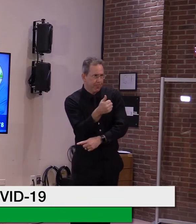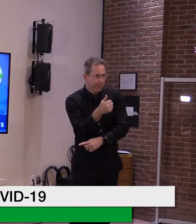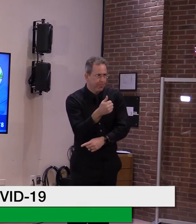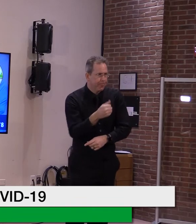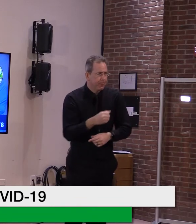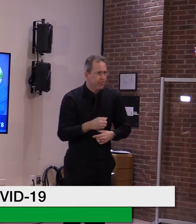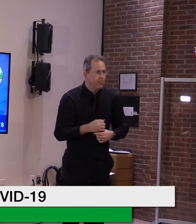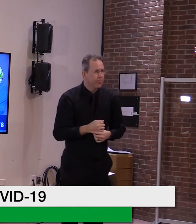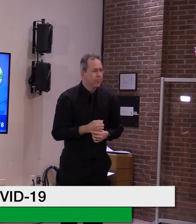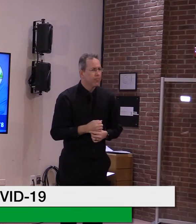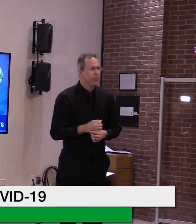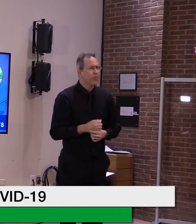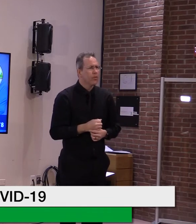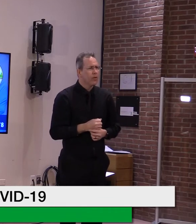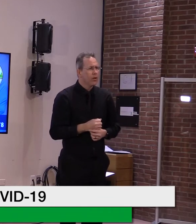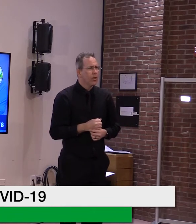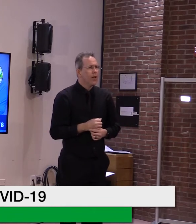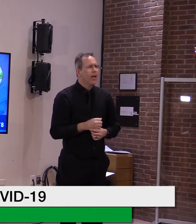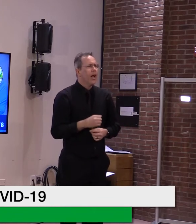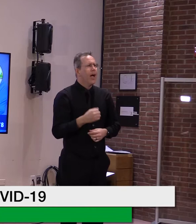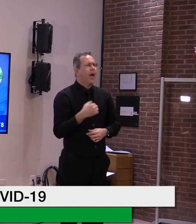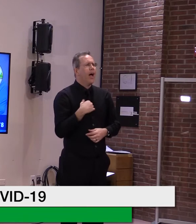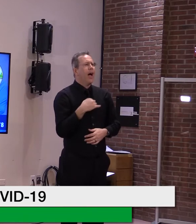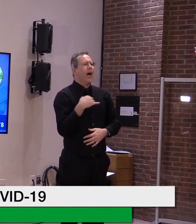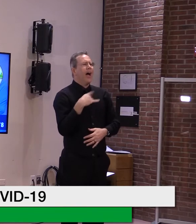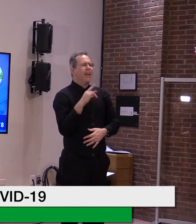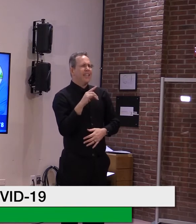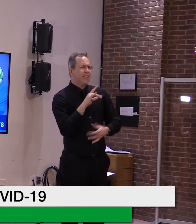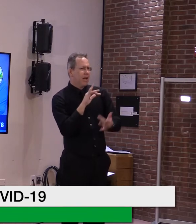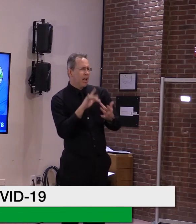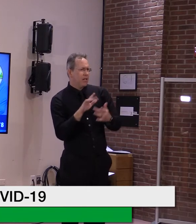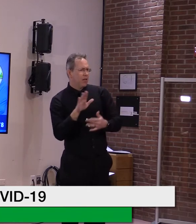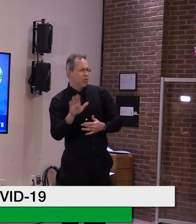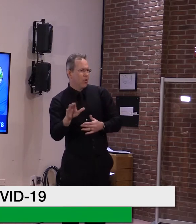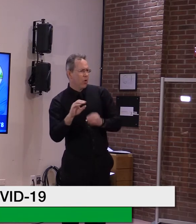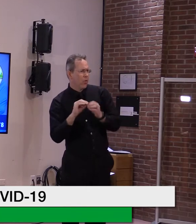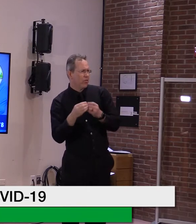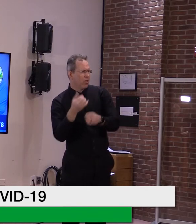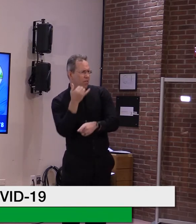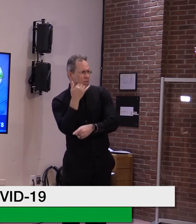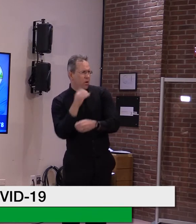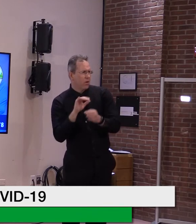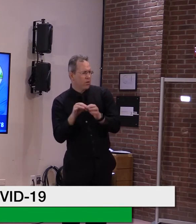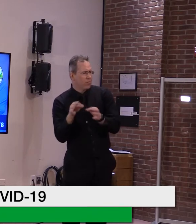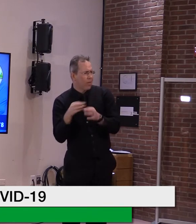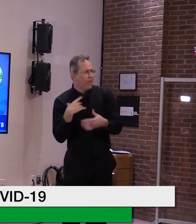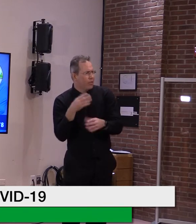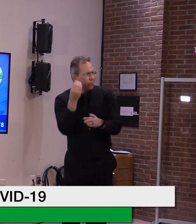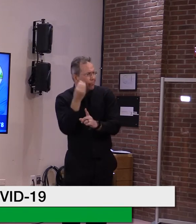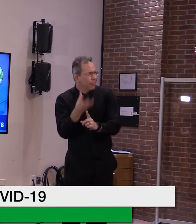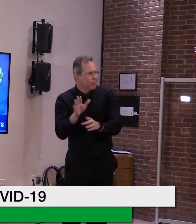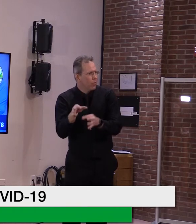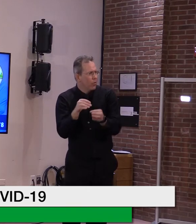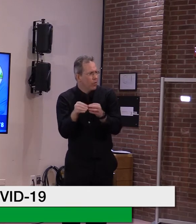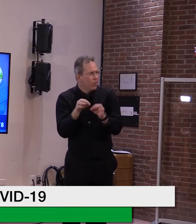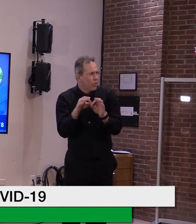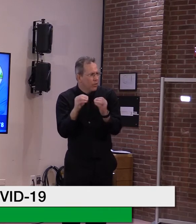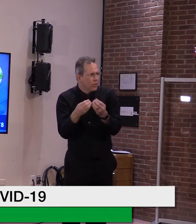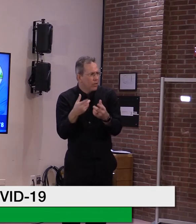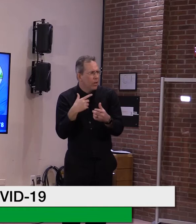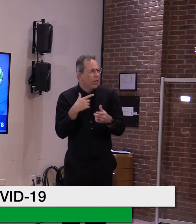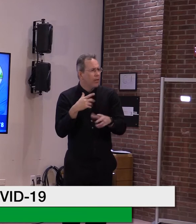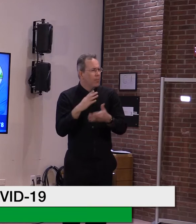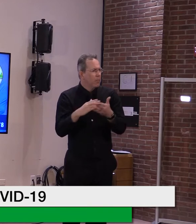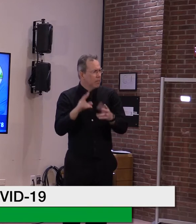out to, uh, your organization to, to provide some clarification on a story. Um, the story had said